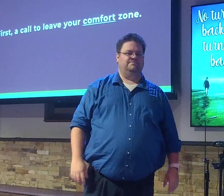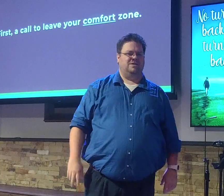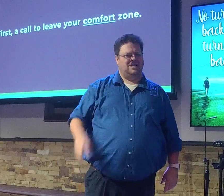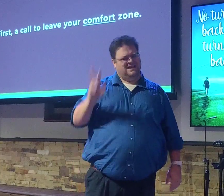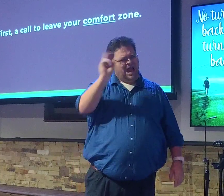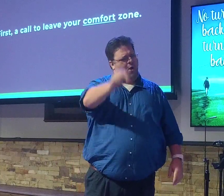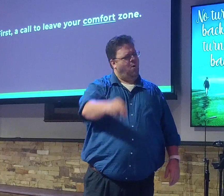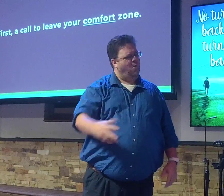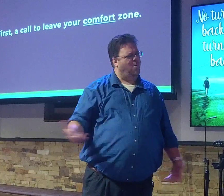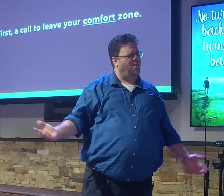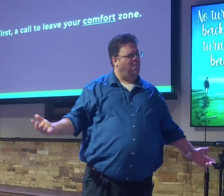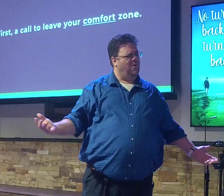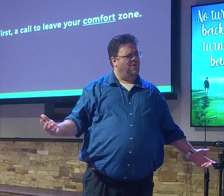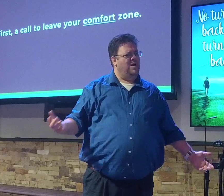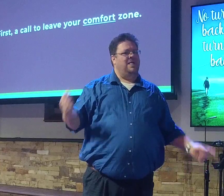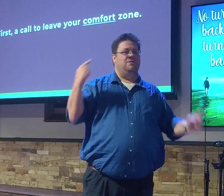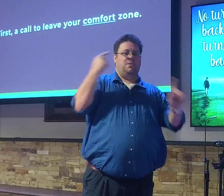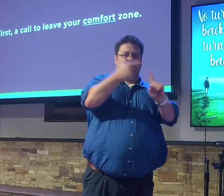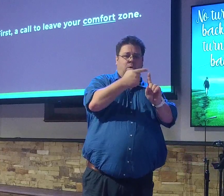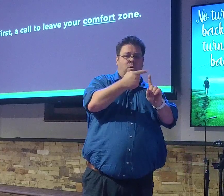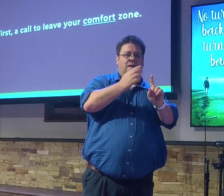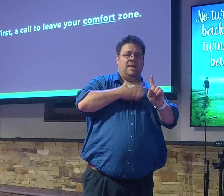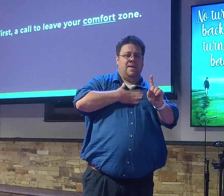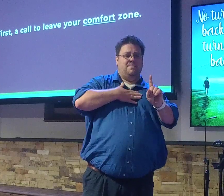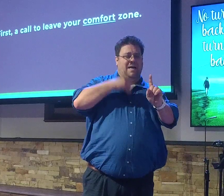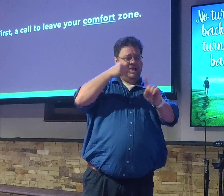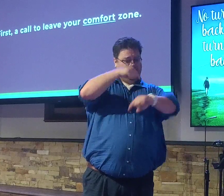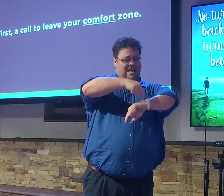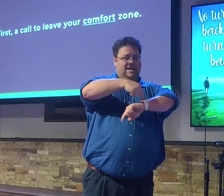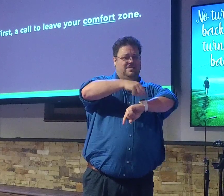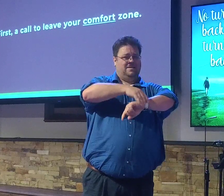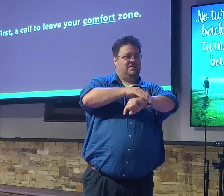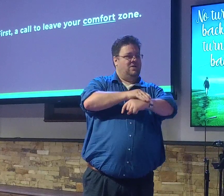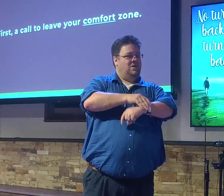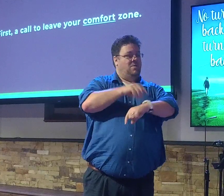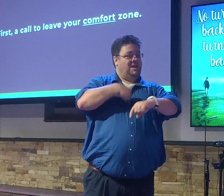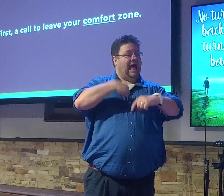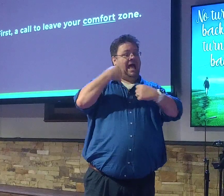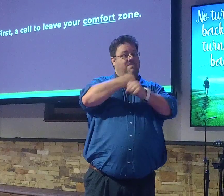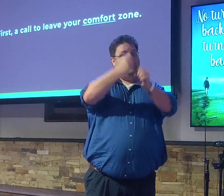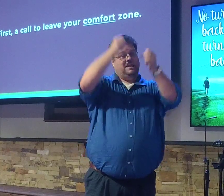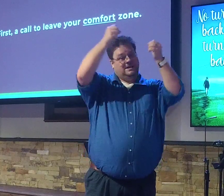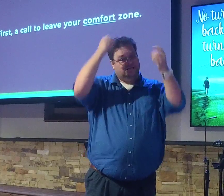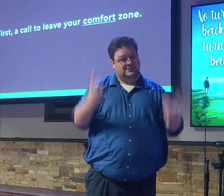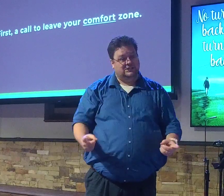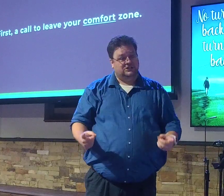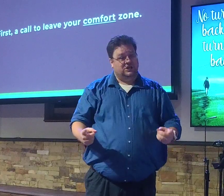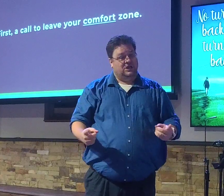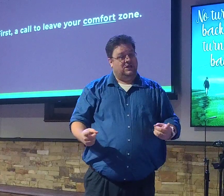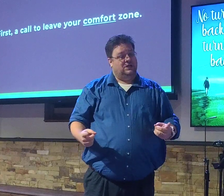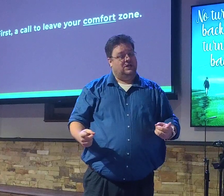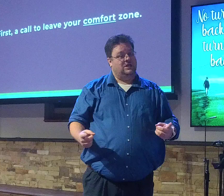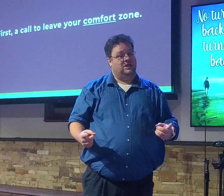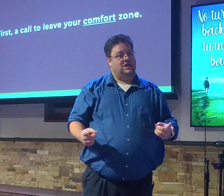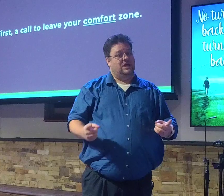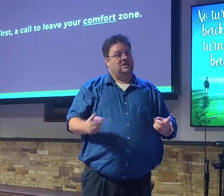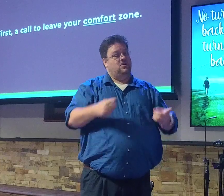There was a point in time when I made a choice to enter into